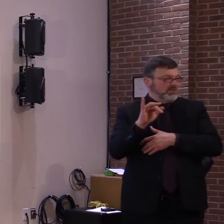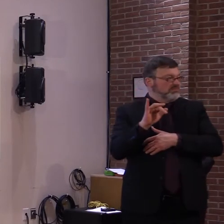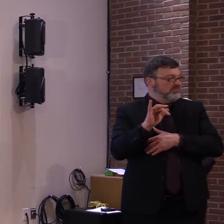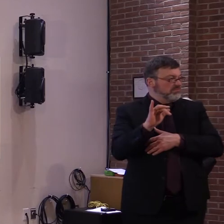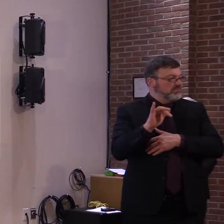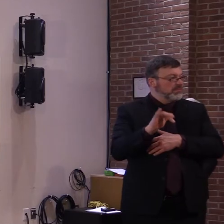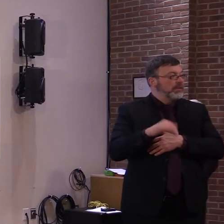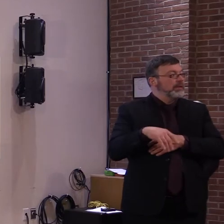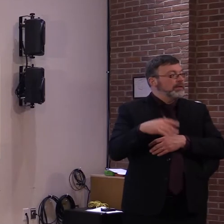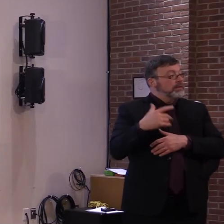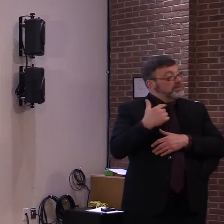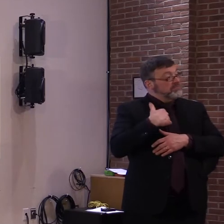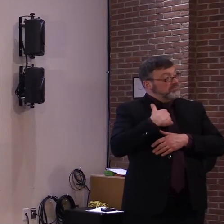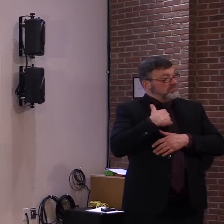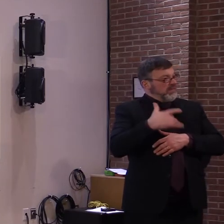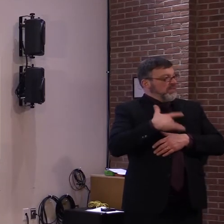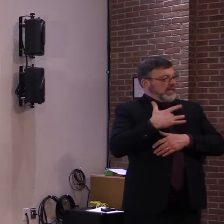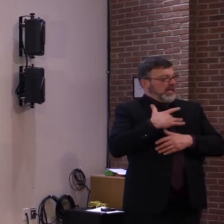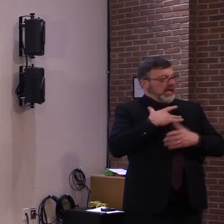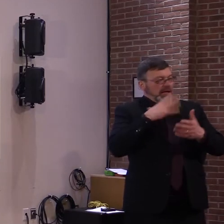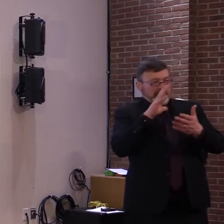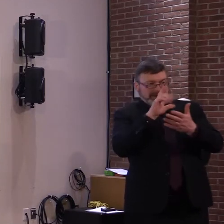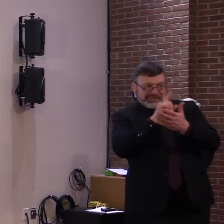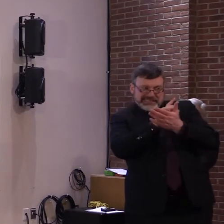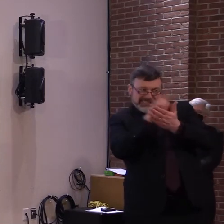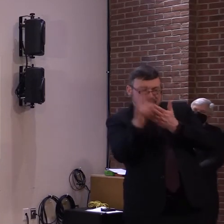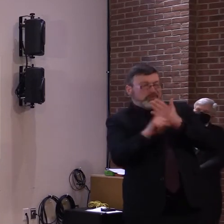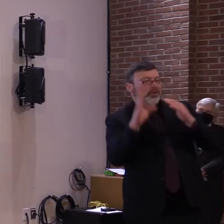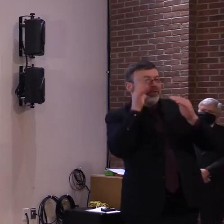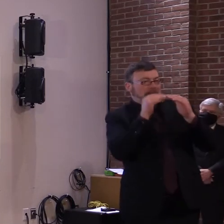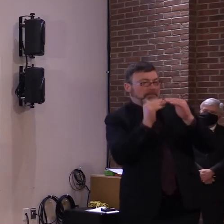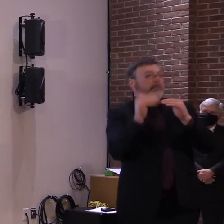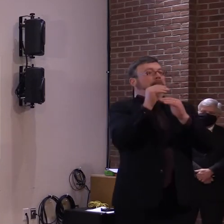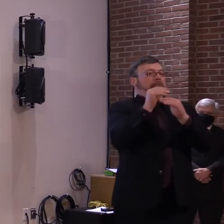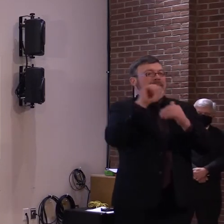we will have surpassed 10,000 cases in Vermont.